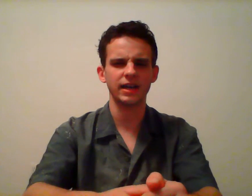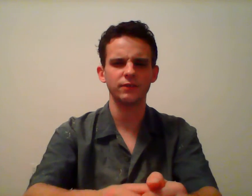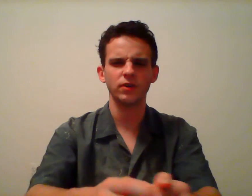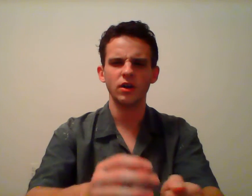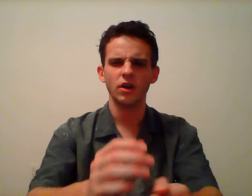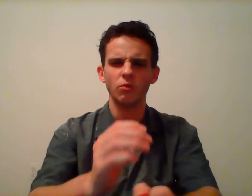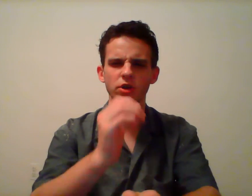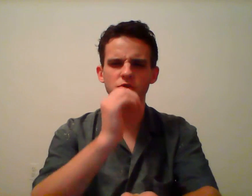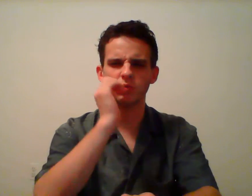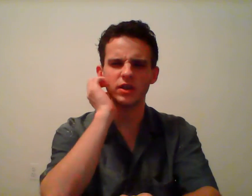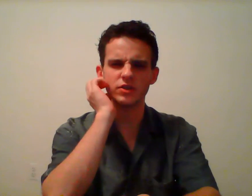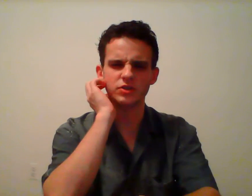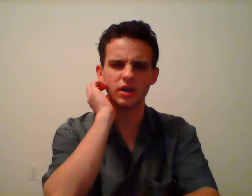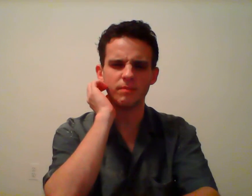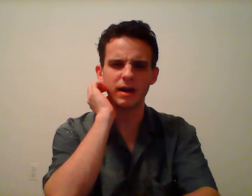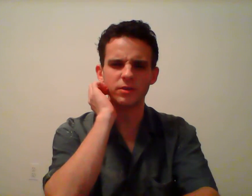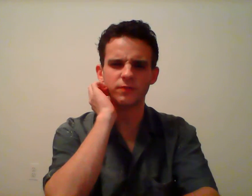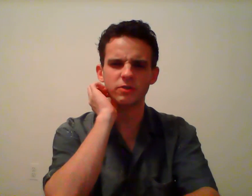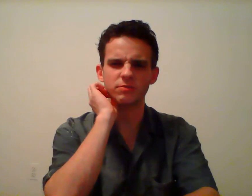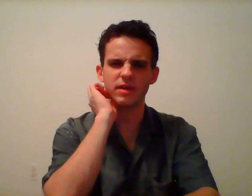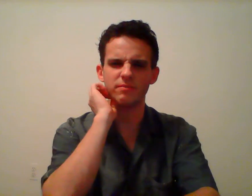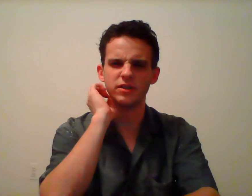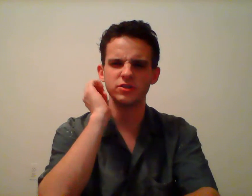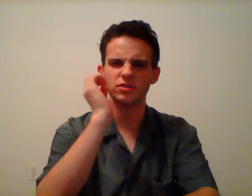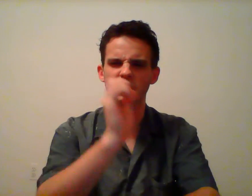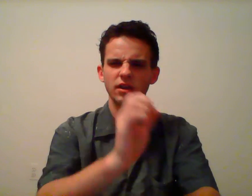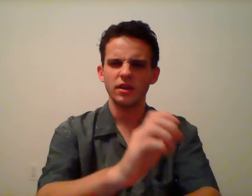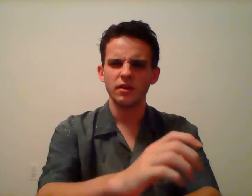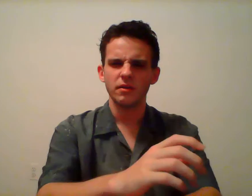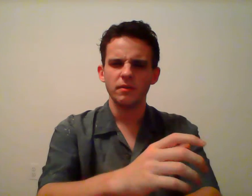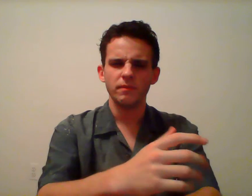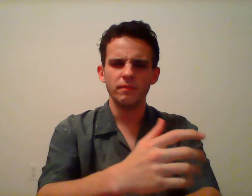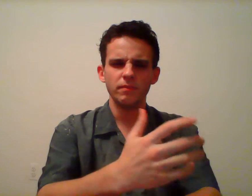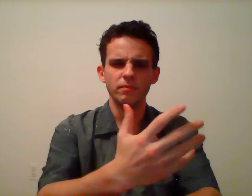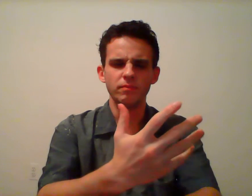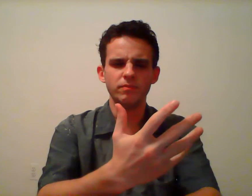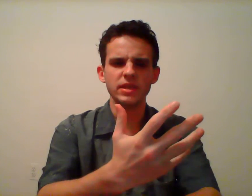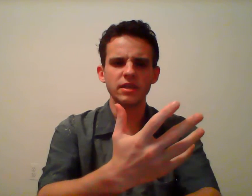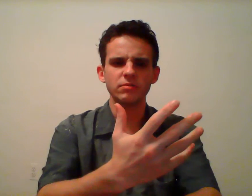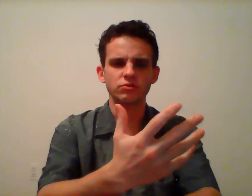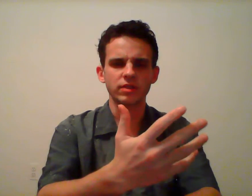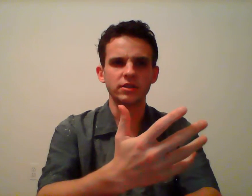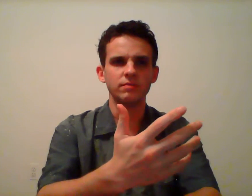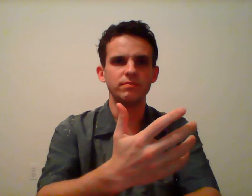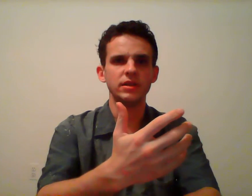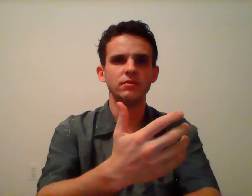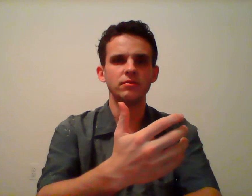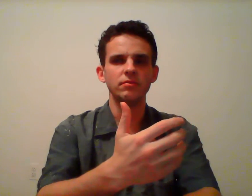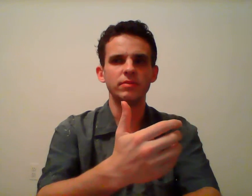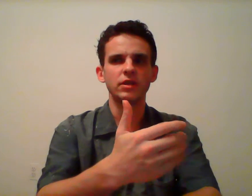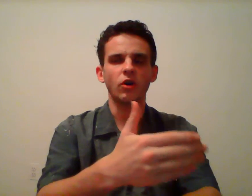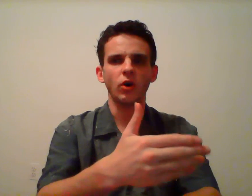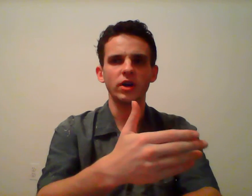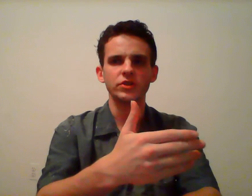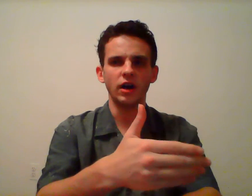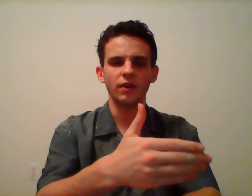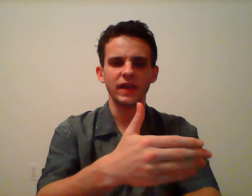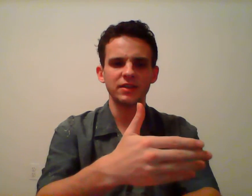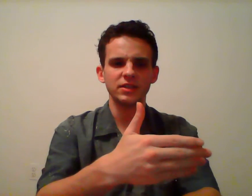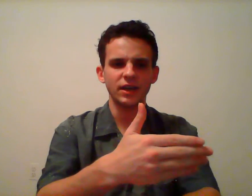which was about the First Amendment being restricted because of anti